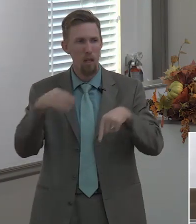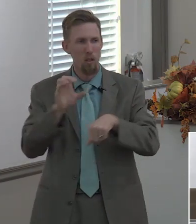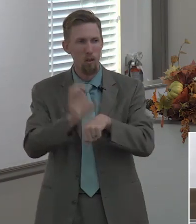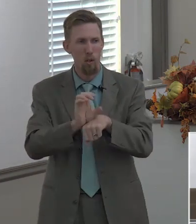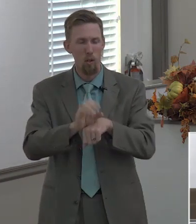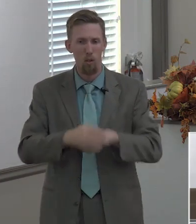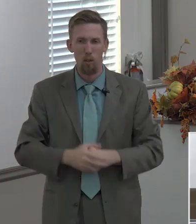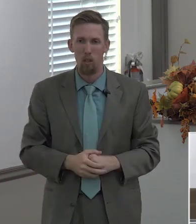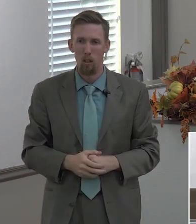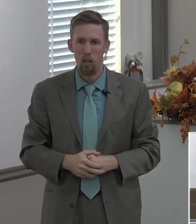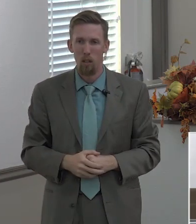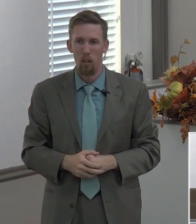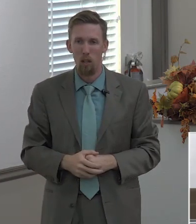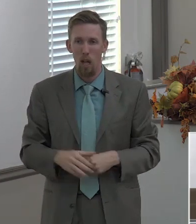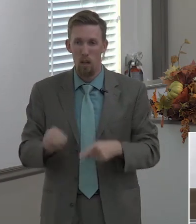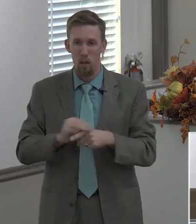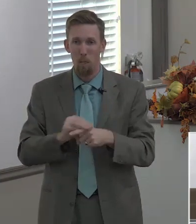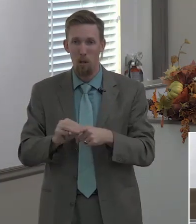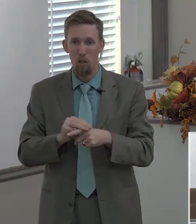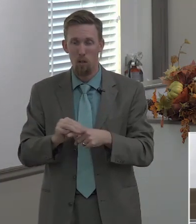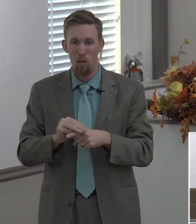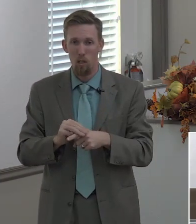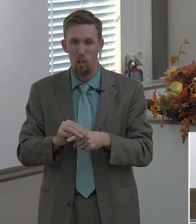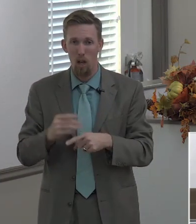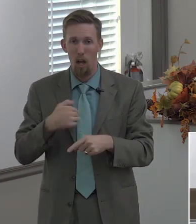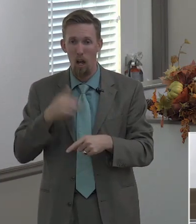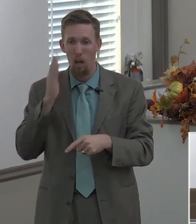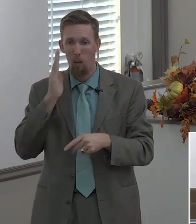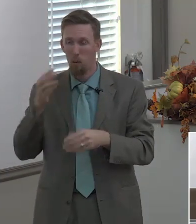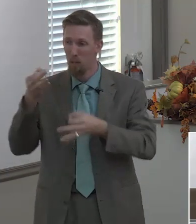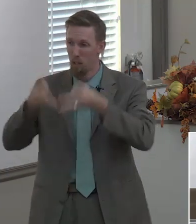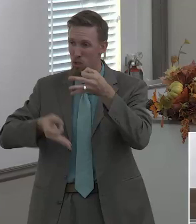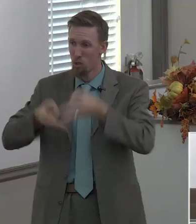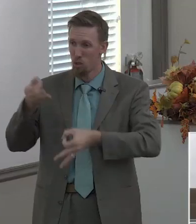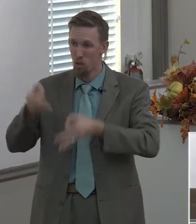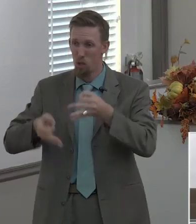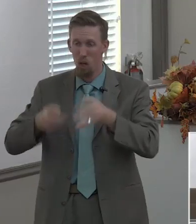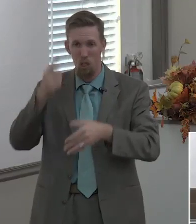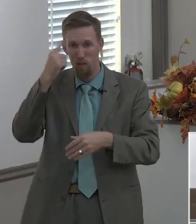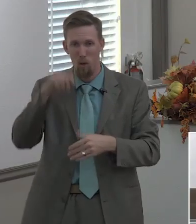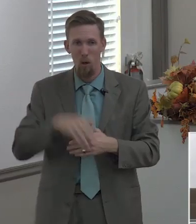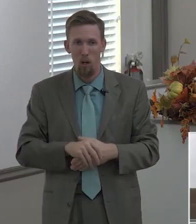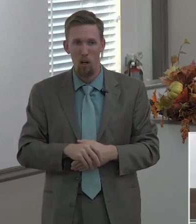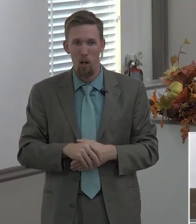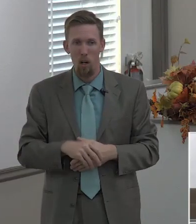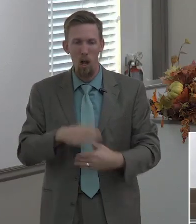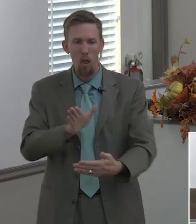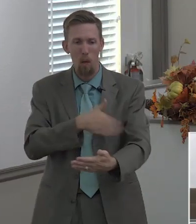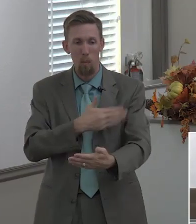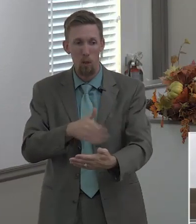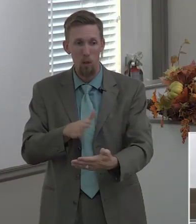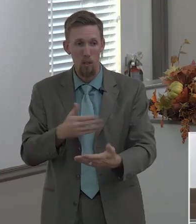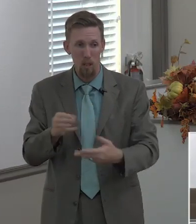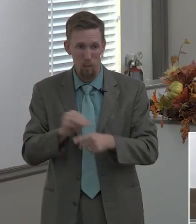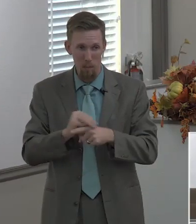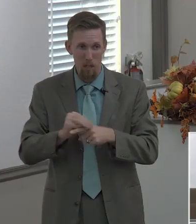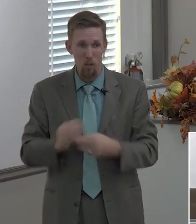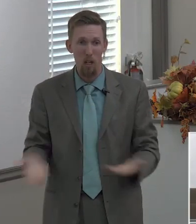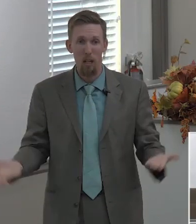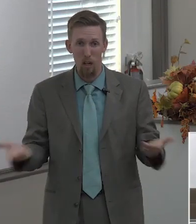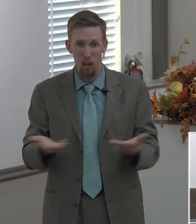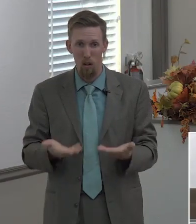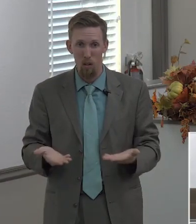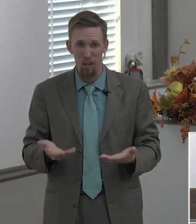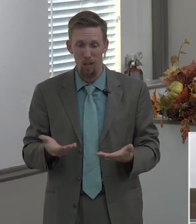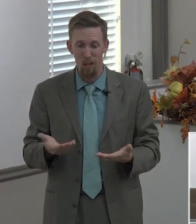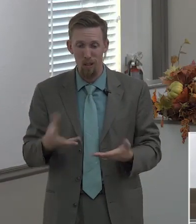and this ministry is a ministry i'll get involved in i mean listen everything we do the music ministry is my ministry